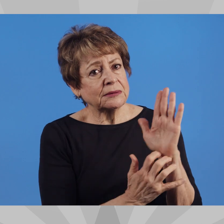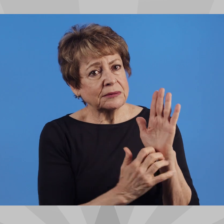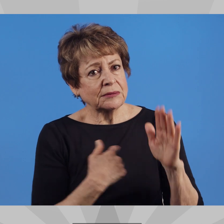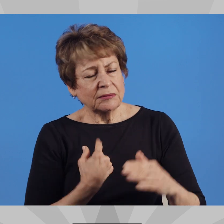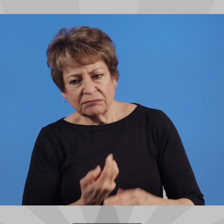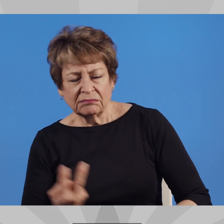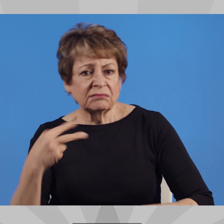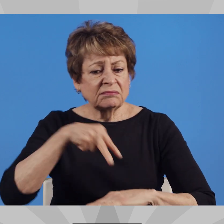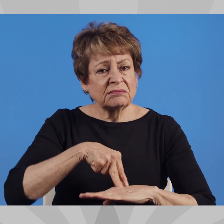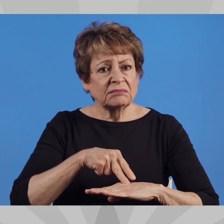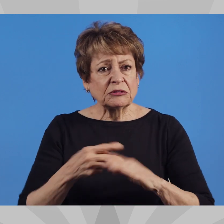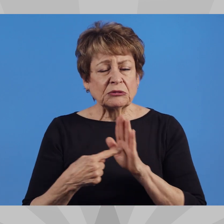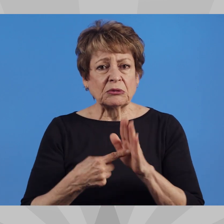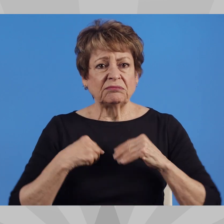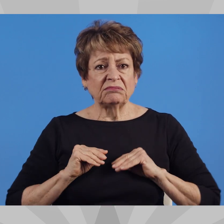statement